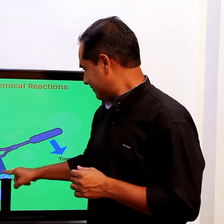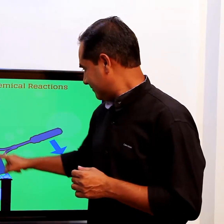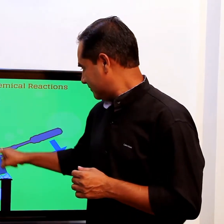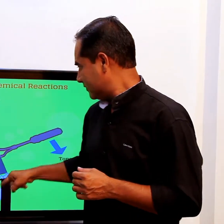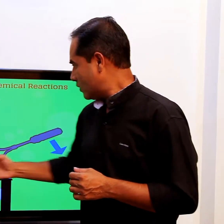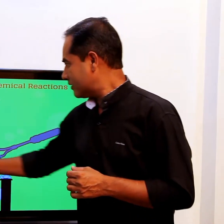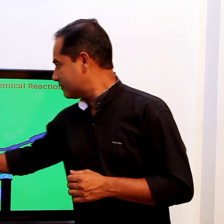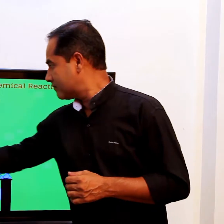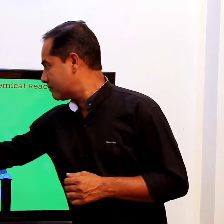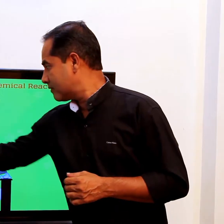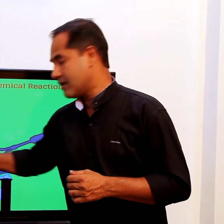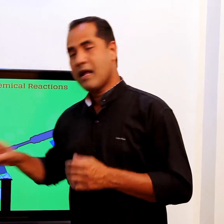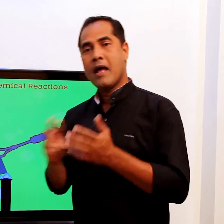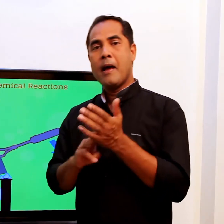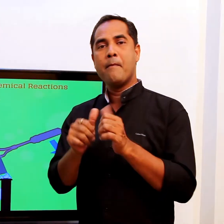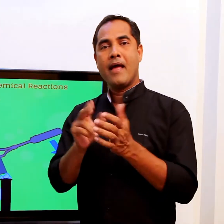As all if you can see, that's a magnesium ribbon.